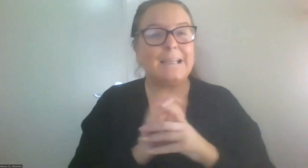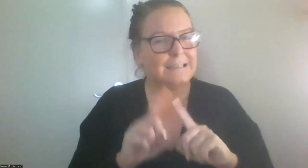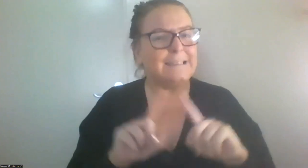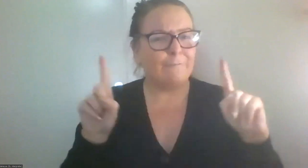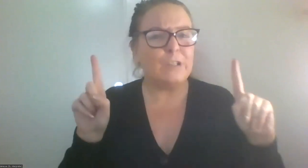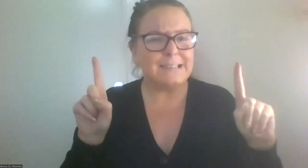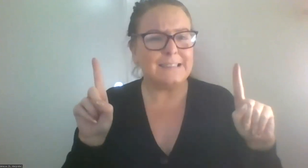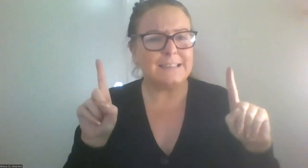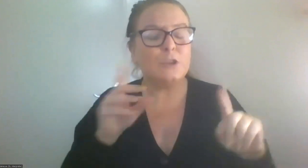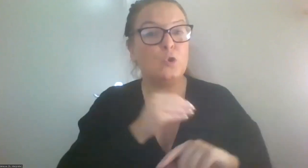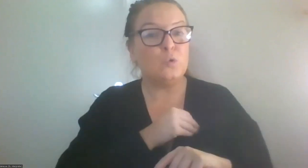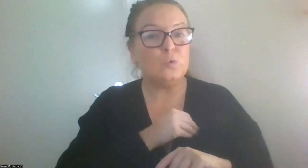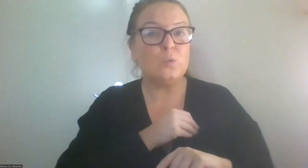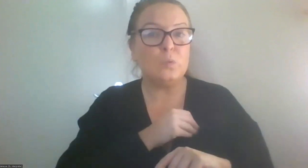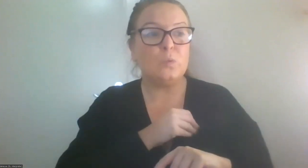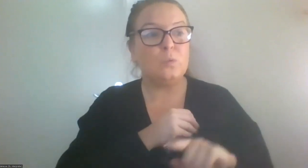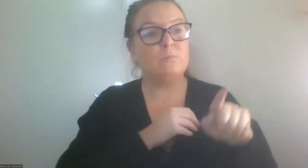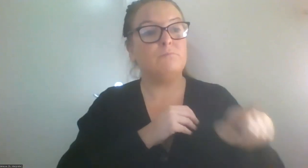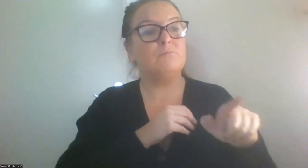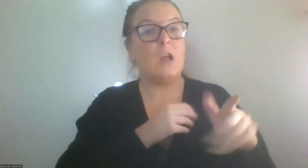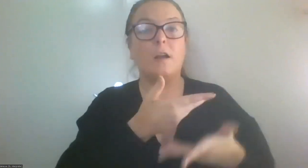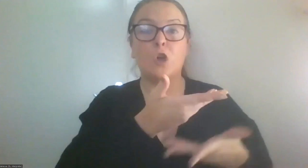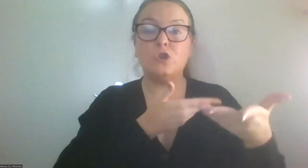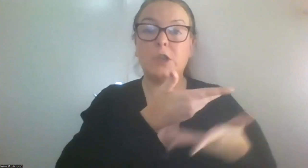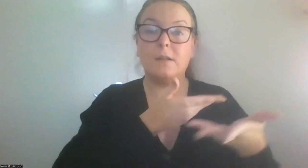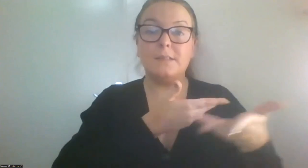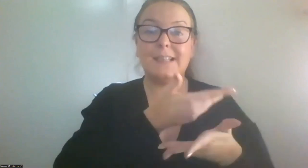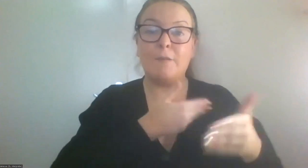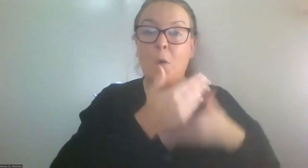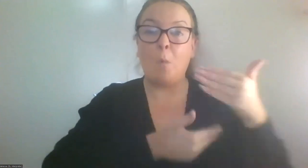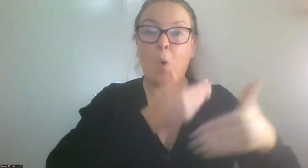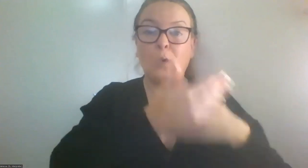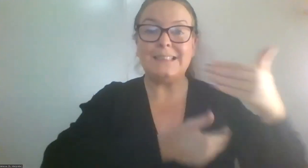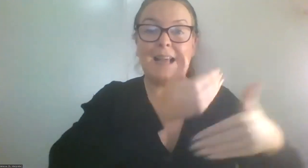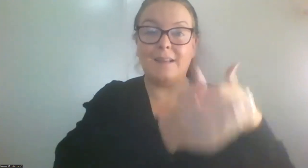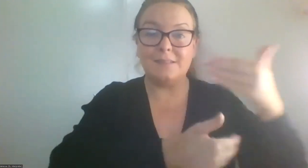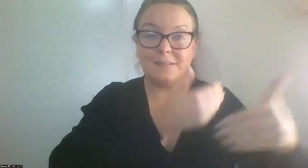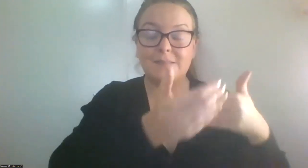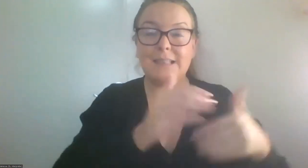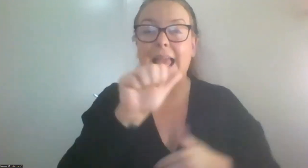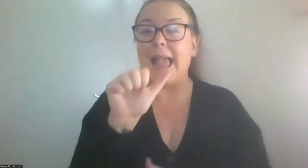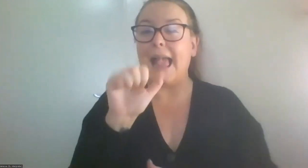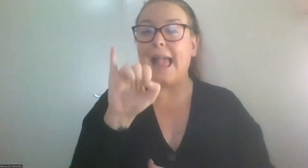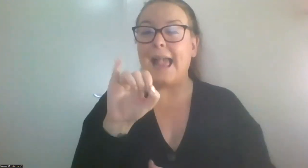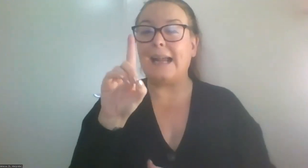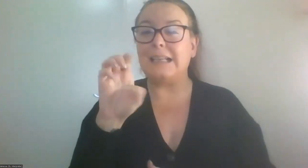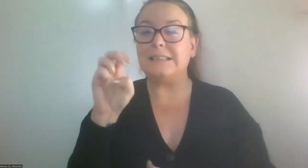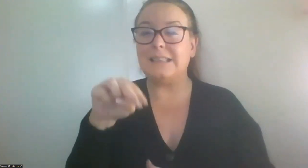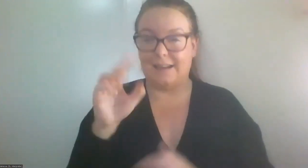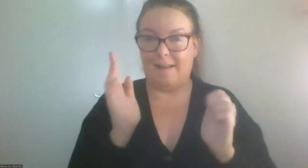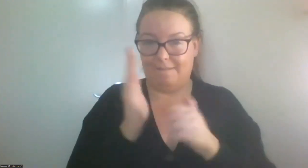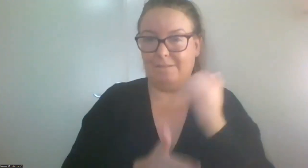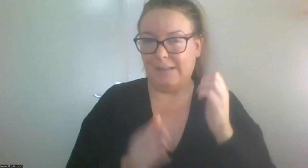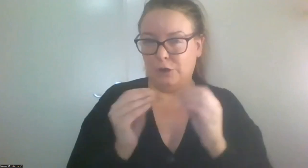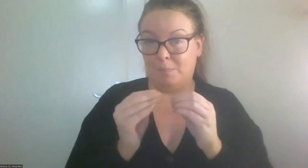to the more common consultative processes of processes which Aideen mentioned there and which I have participated